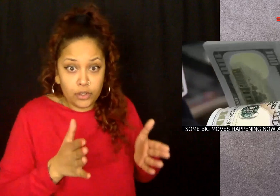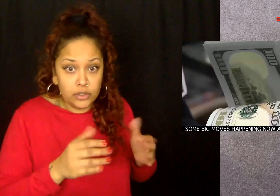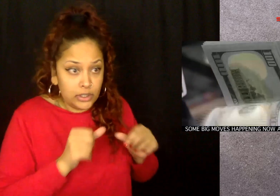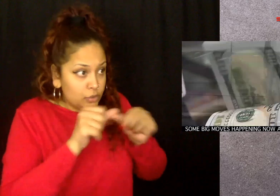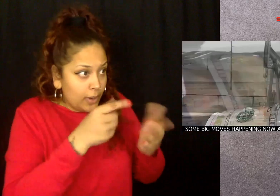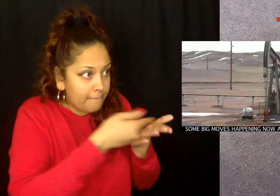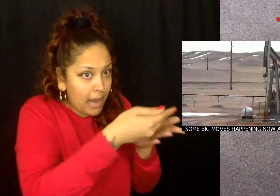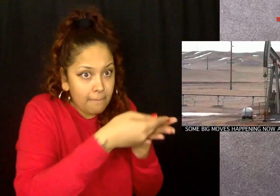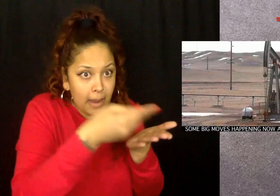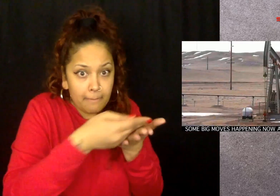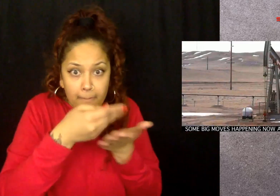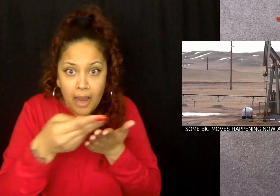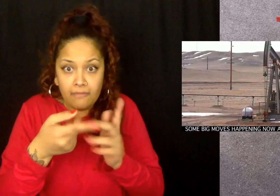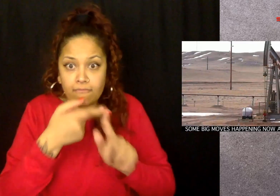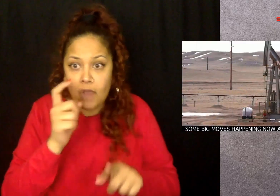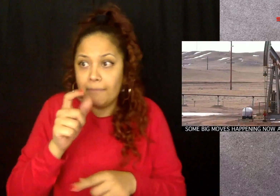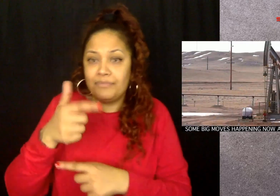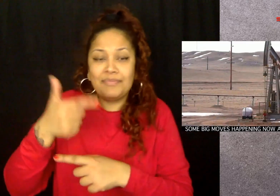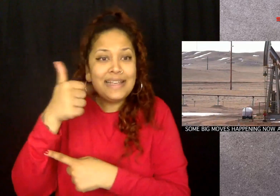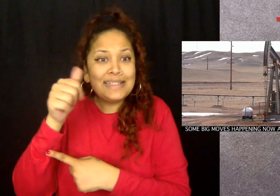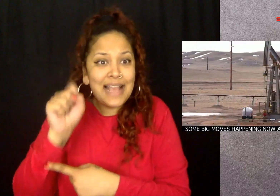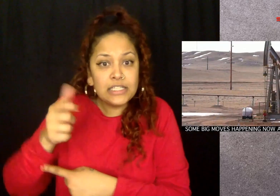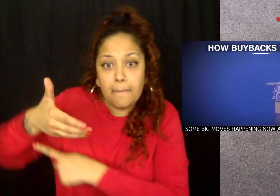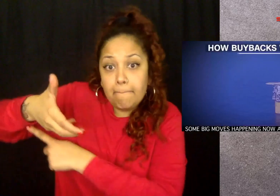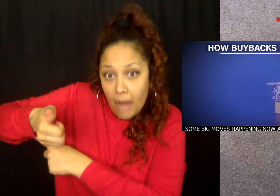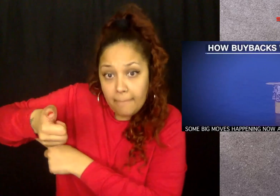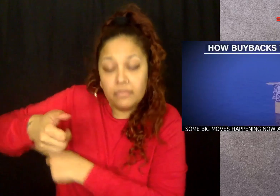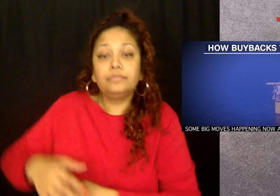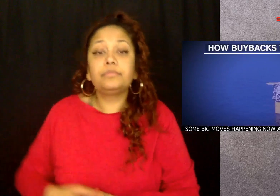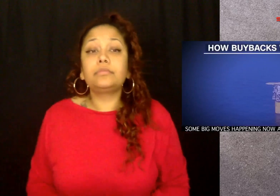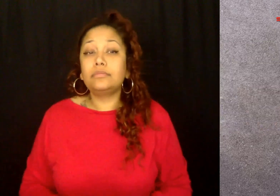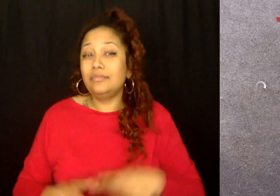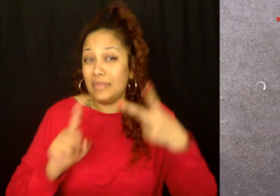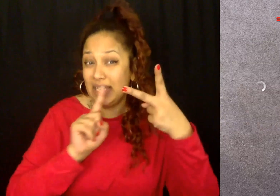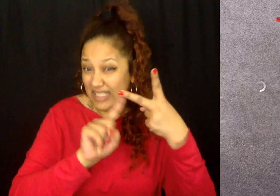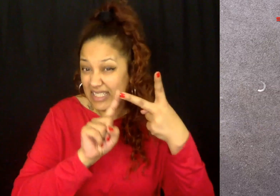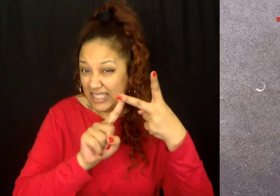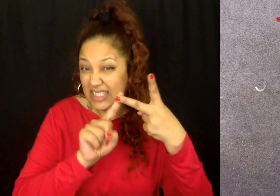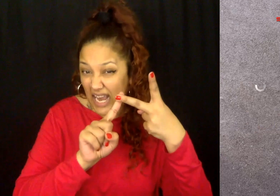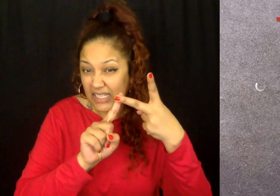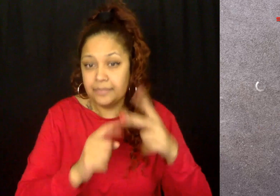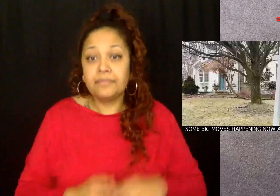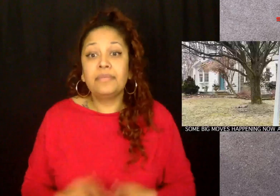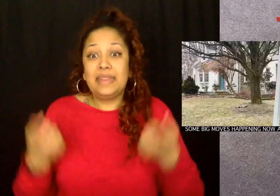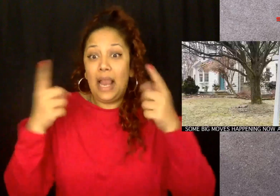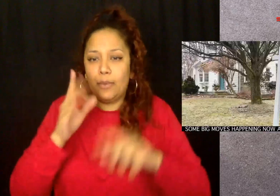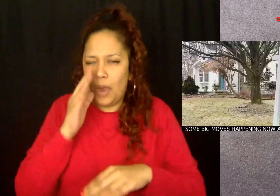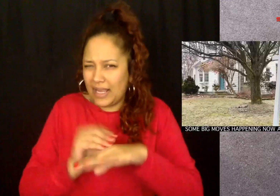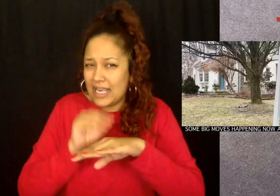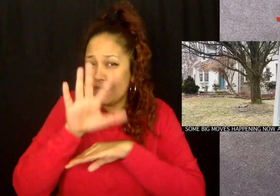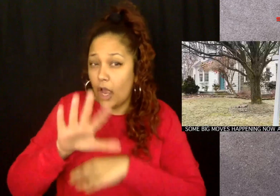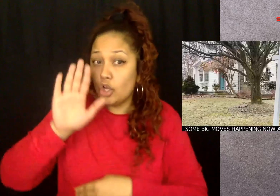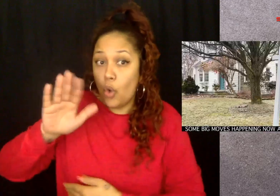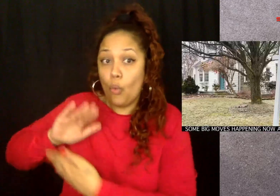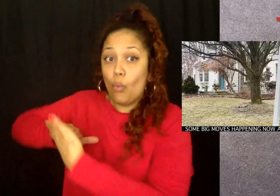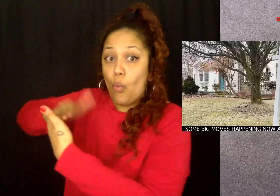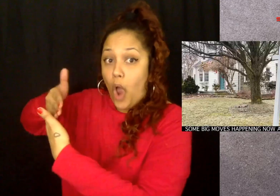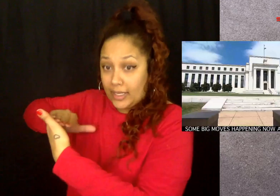The second thing happening that